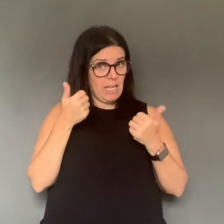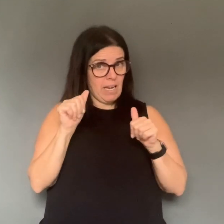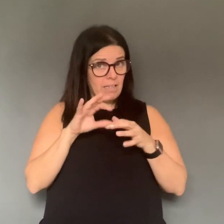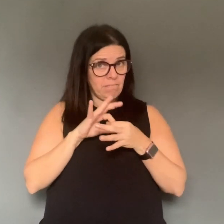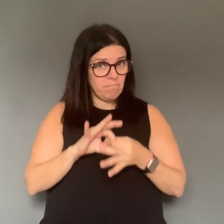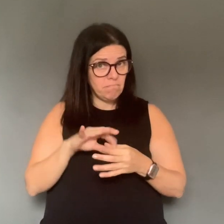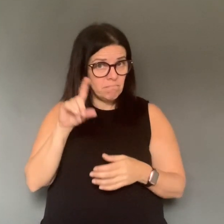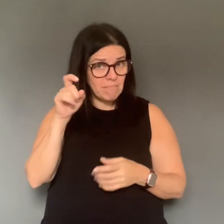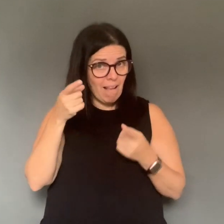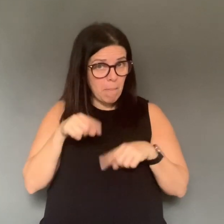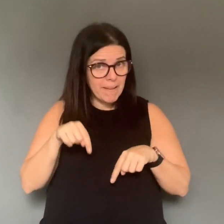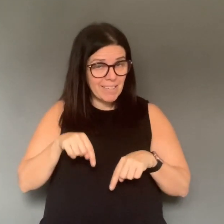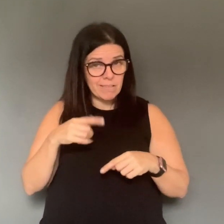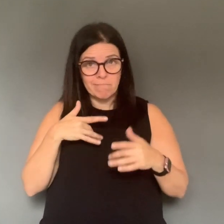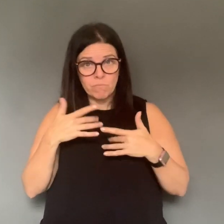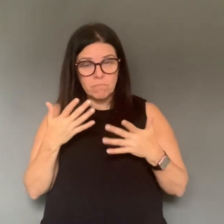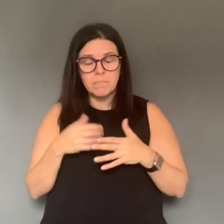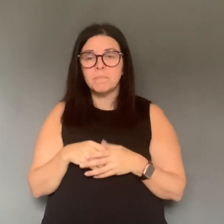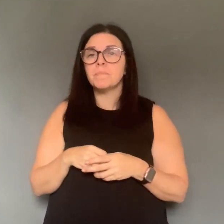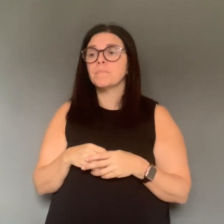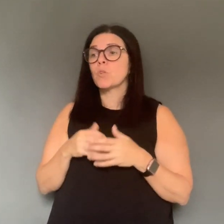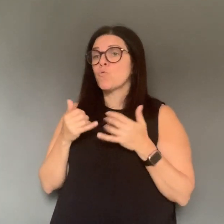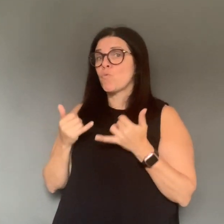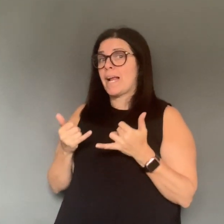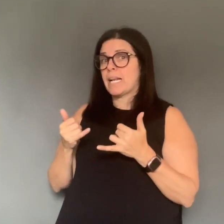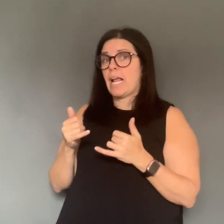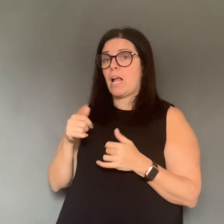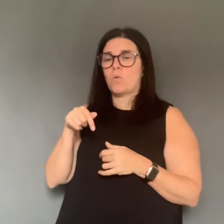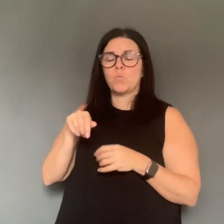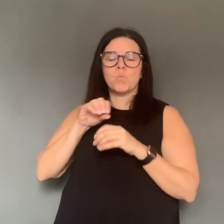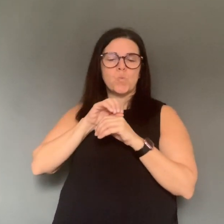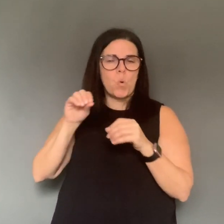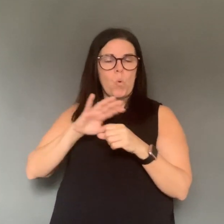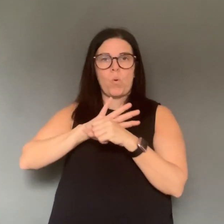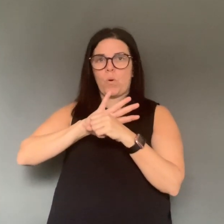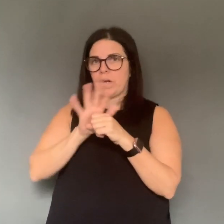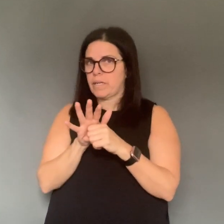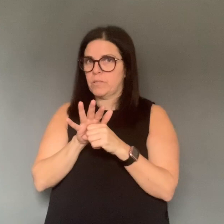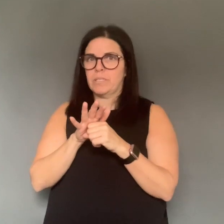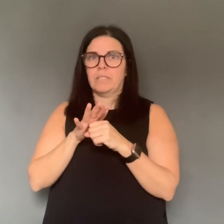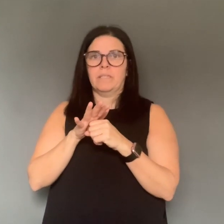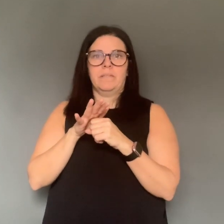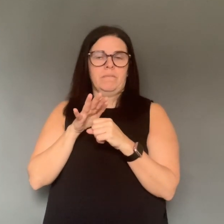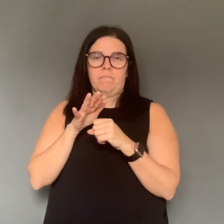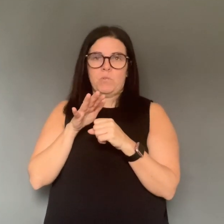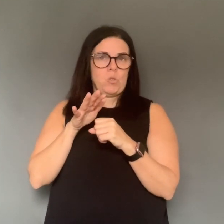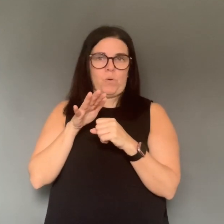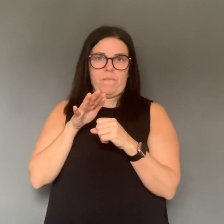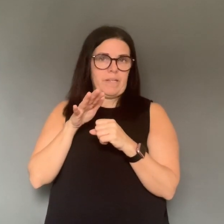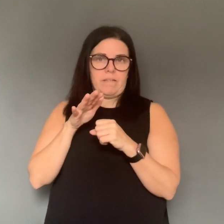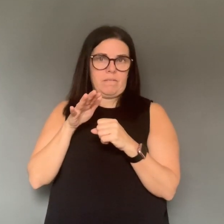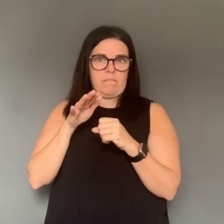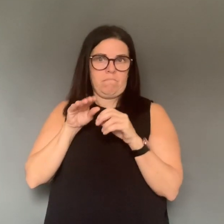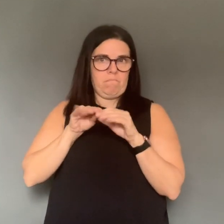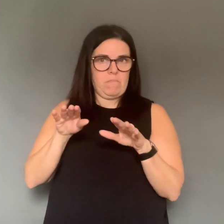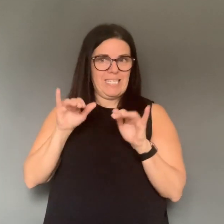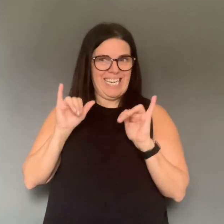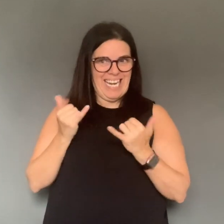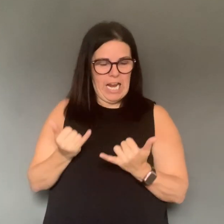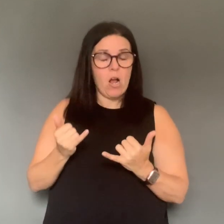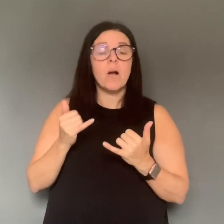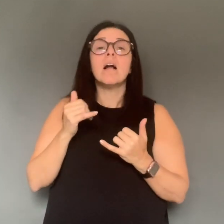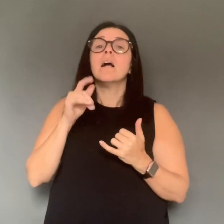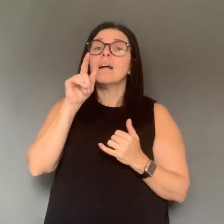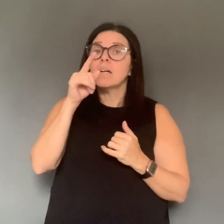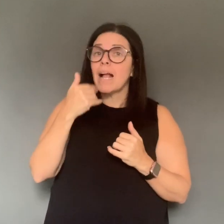homes or retirement homes at all, or no? At this point, there is no retirement home under COVID outbreak. There are retirement homes who